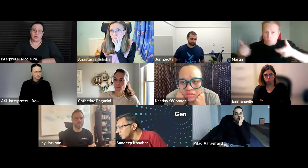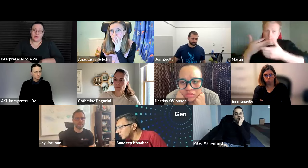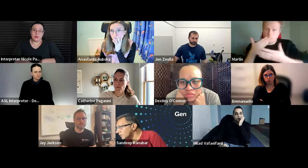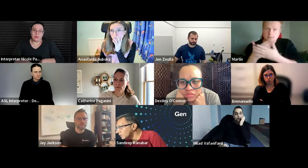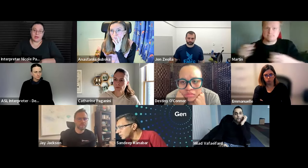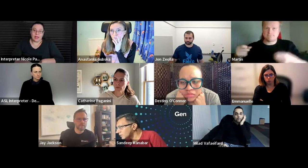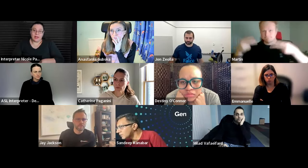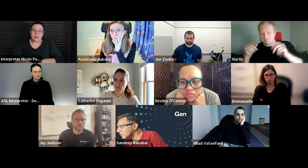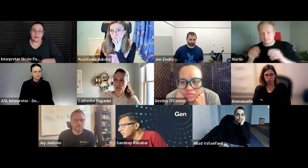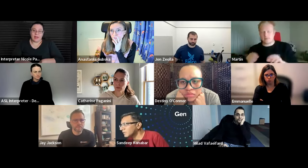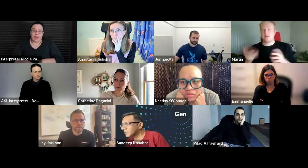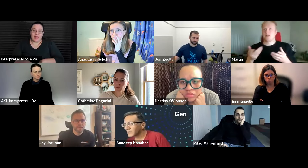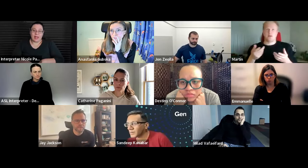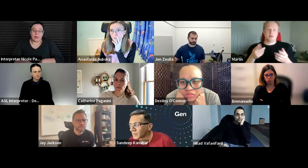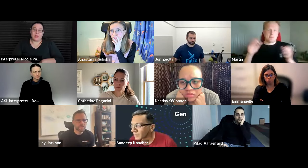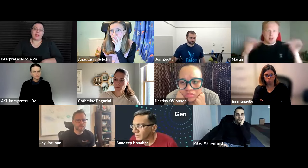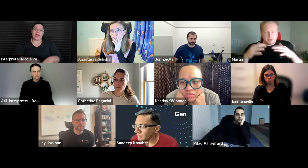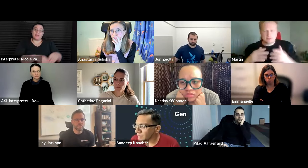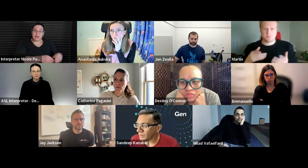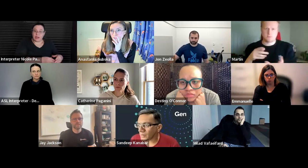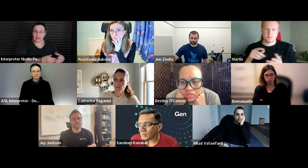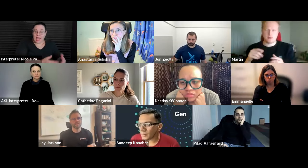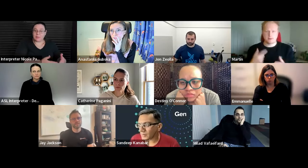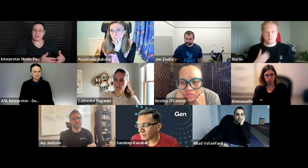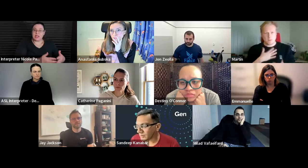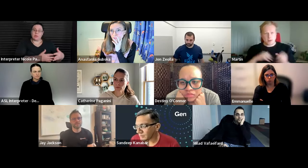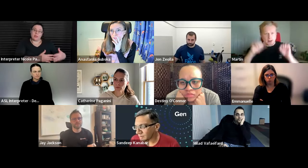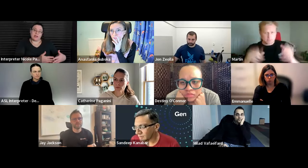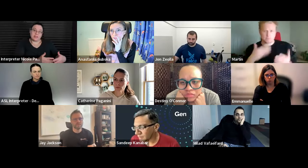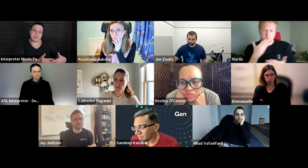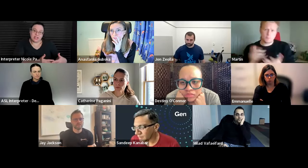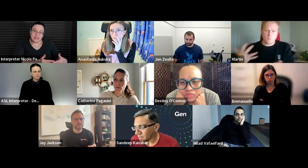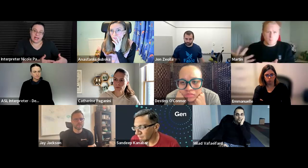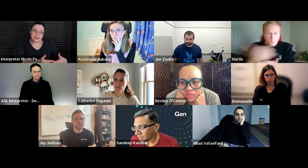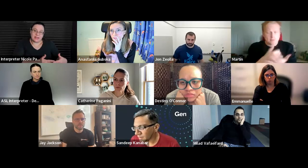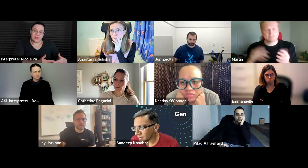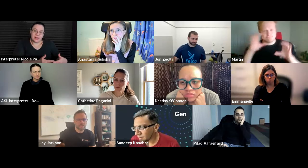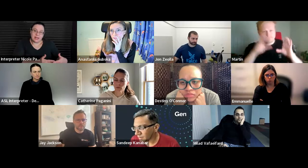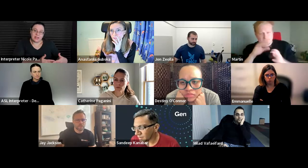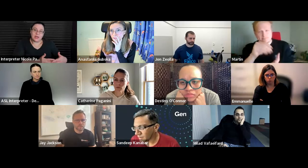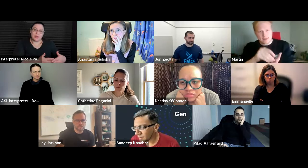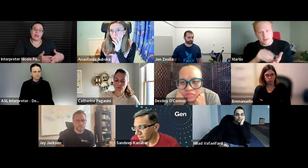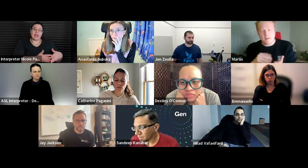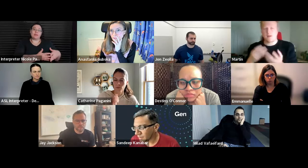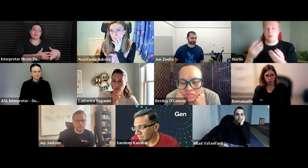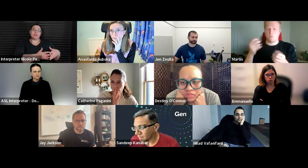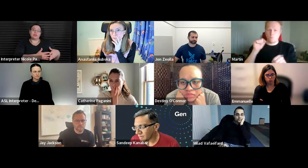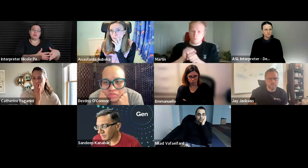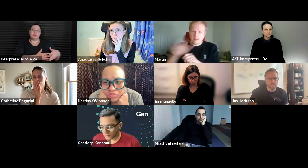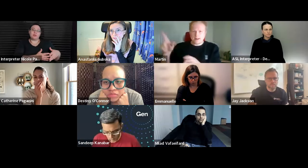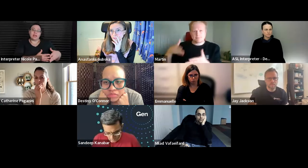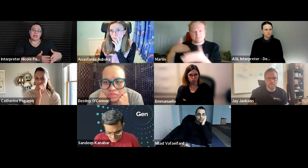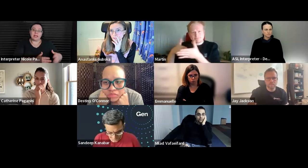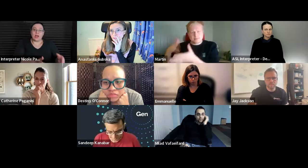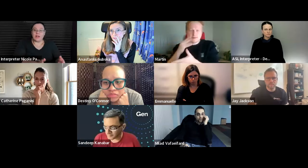so that way we'll have better captioning more better speech to text so that we're able